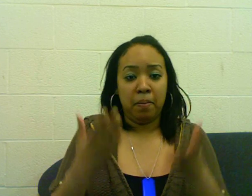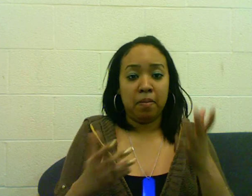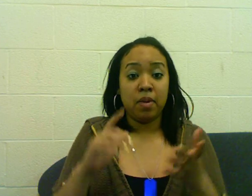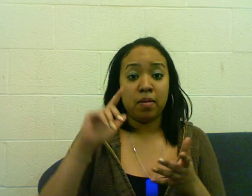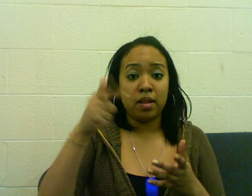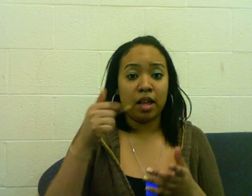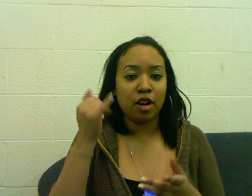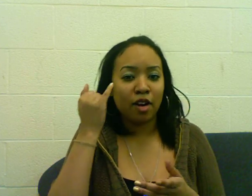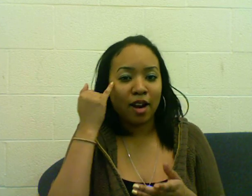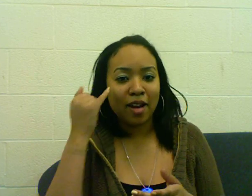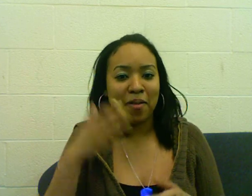Yeah.